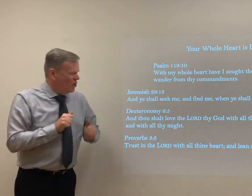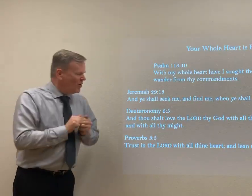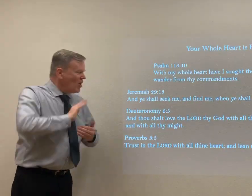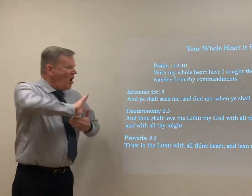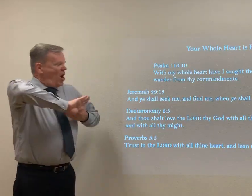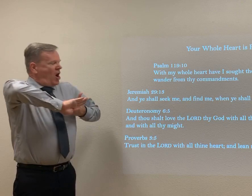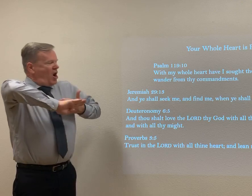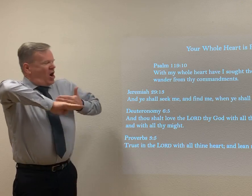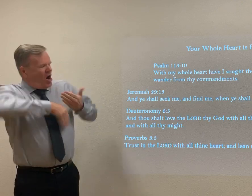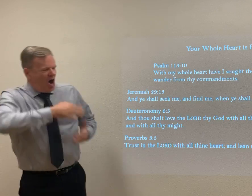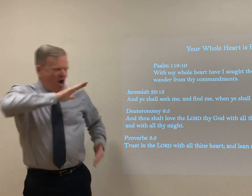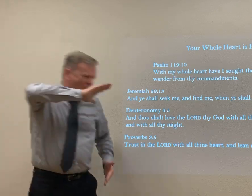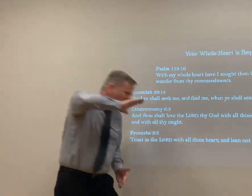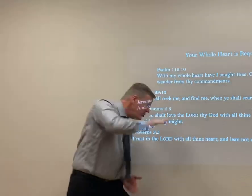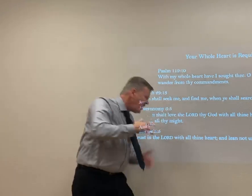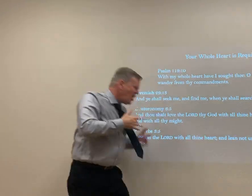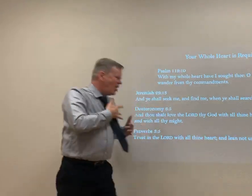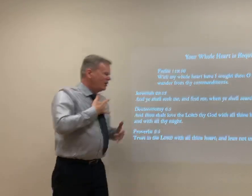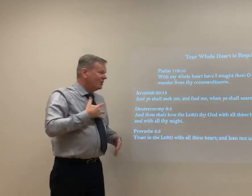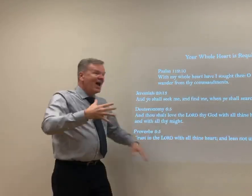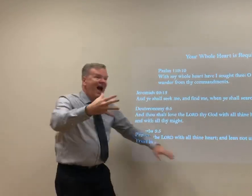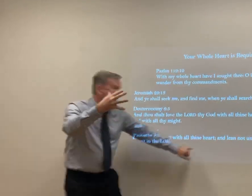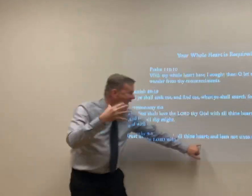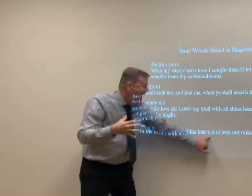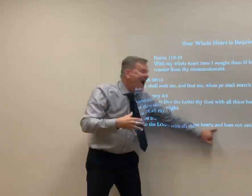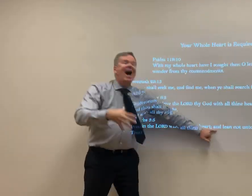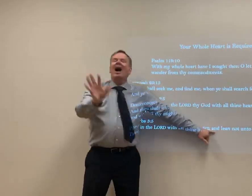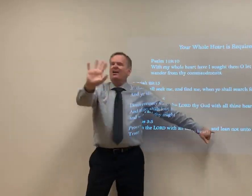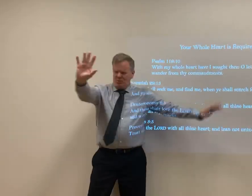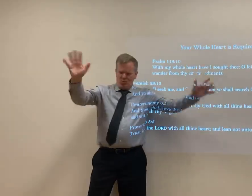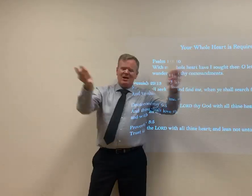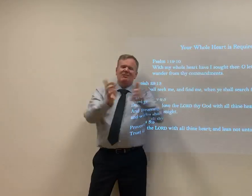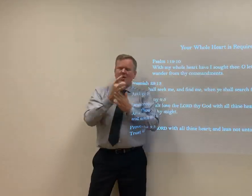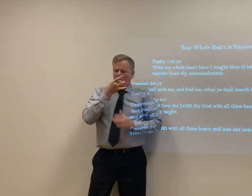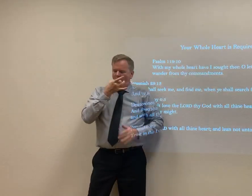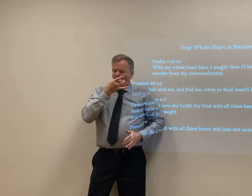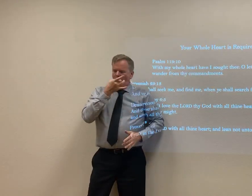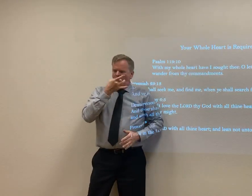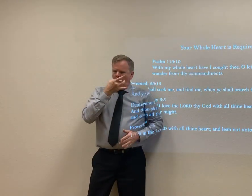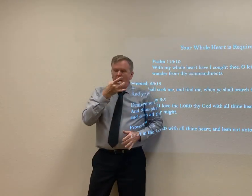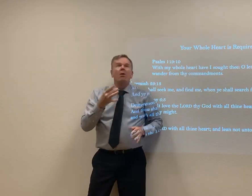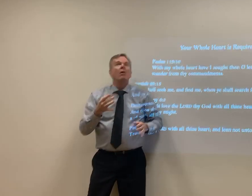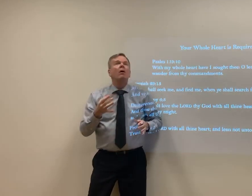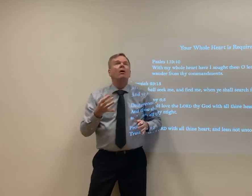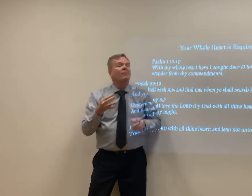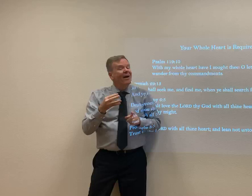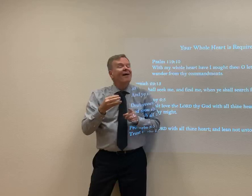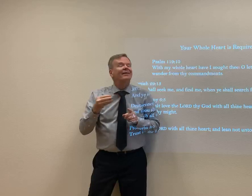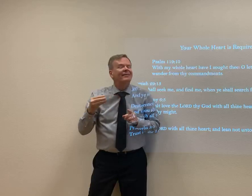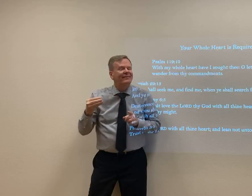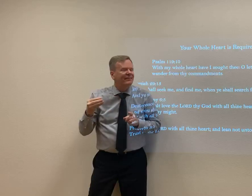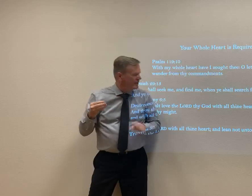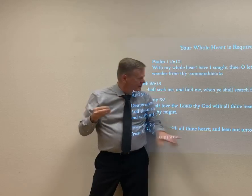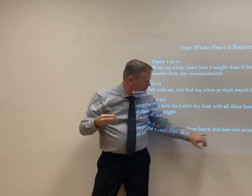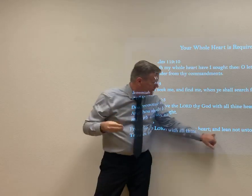Trust in the Lord with all thine heart. And. Say, hey, hey, listen here. And.